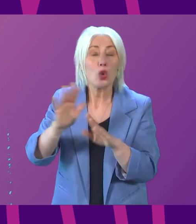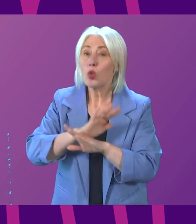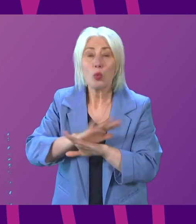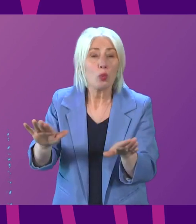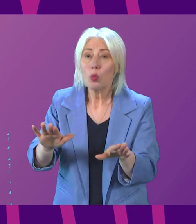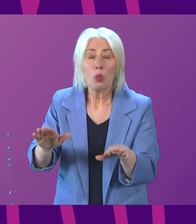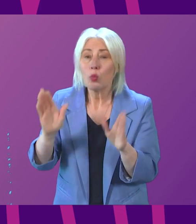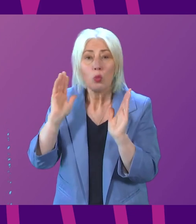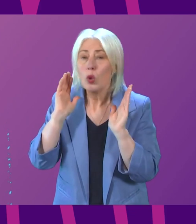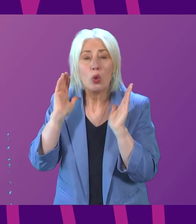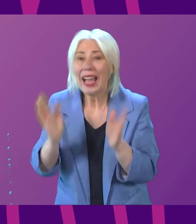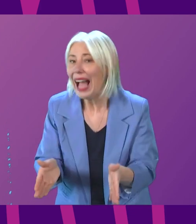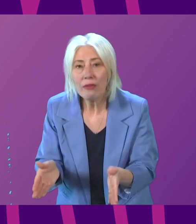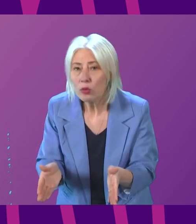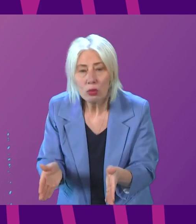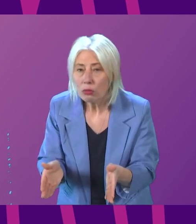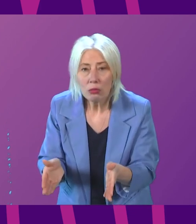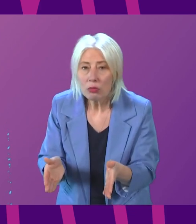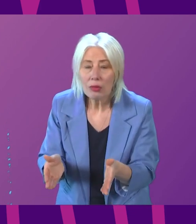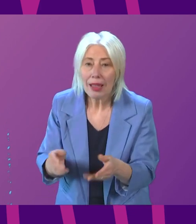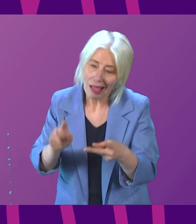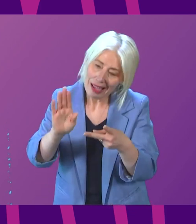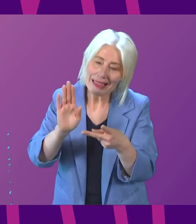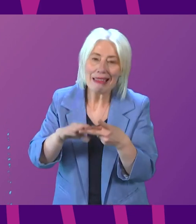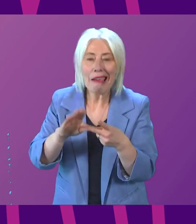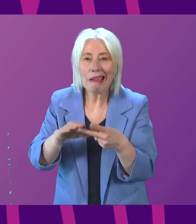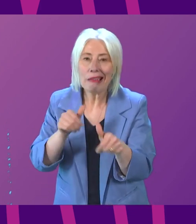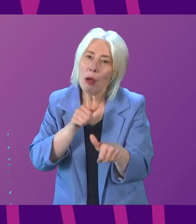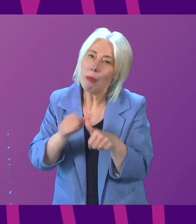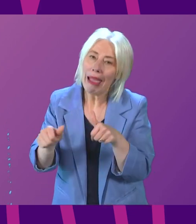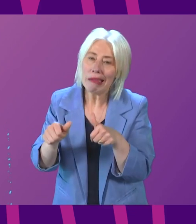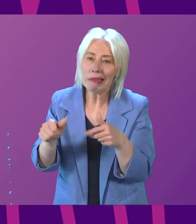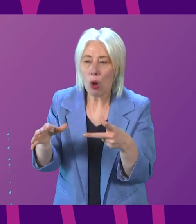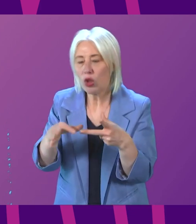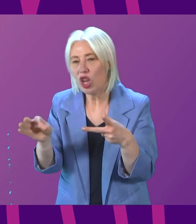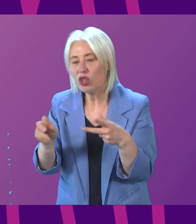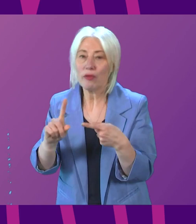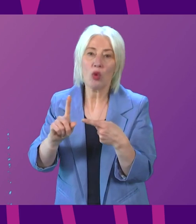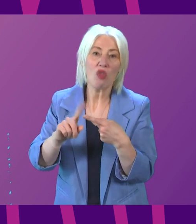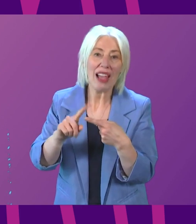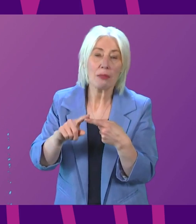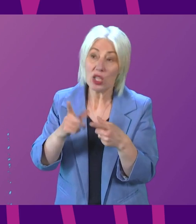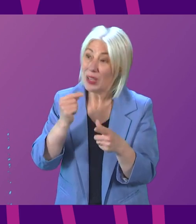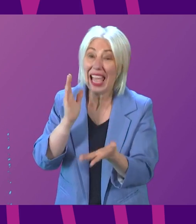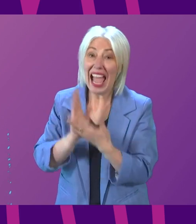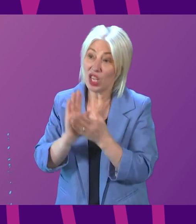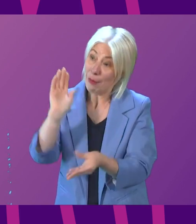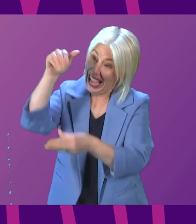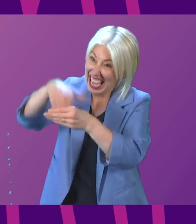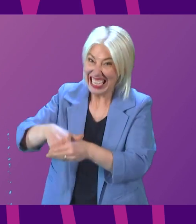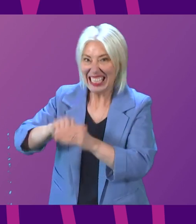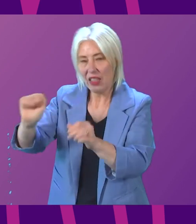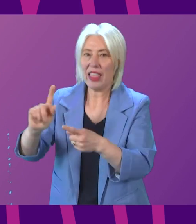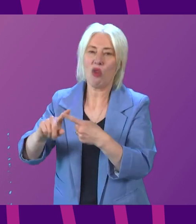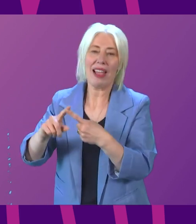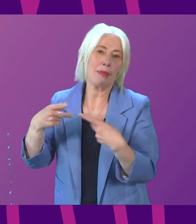have, we don't have to have a second best alternative to Erasmus, we can be back in the actual Erasmus